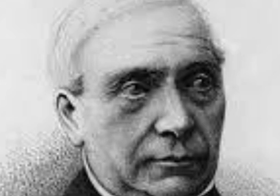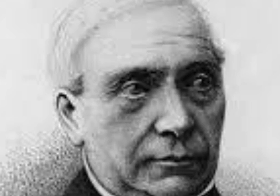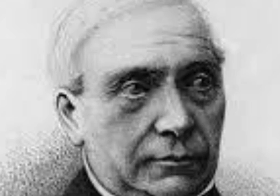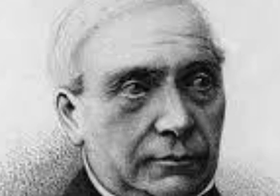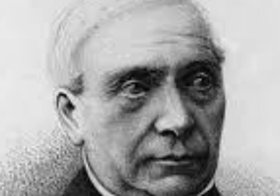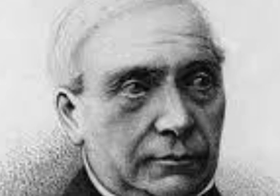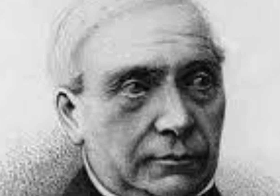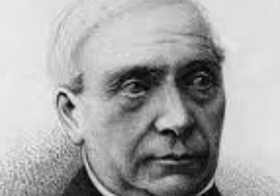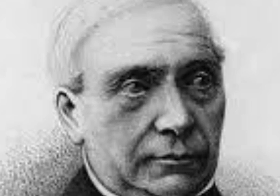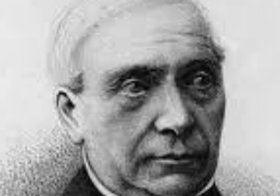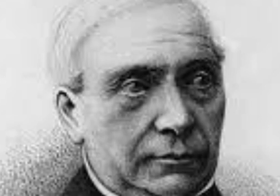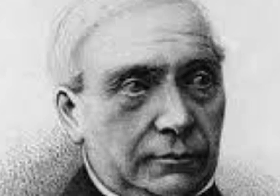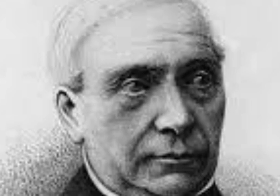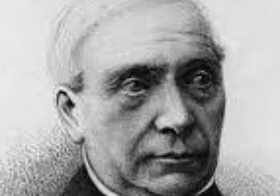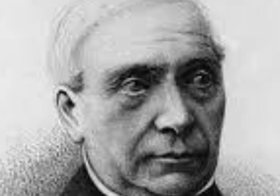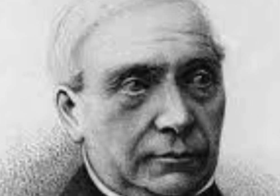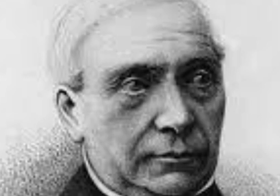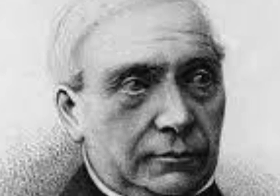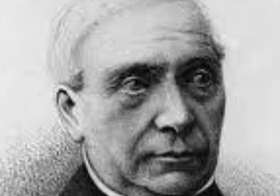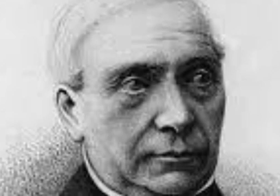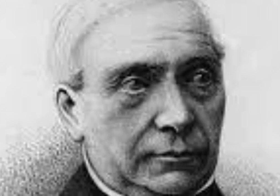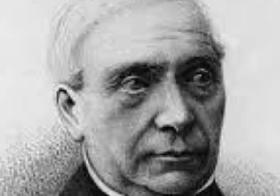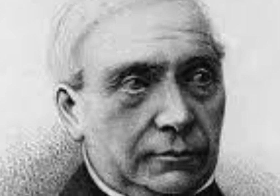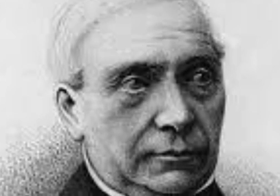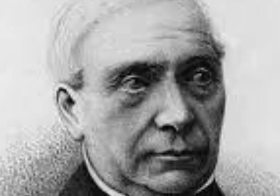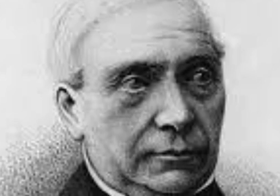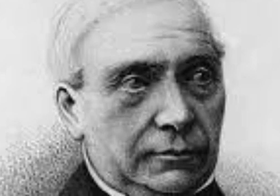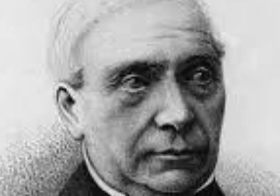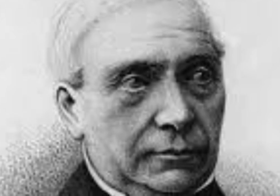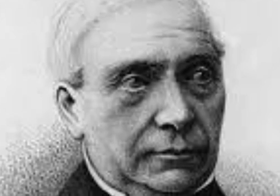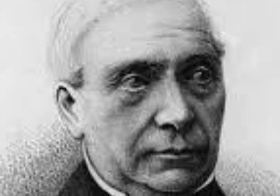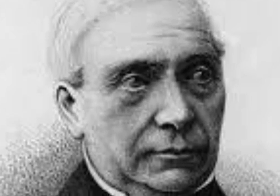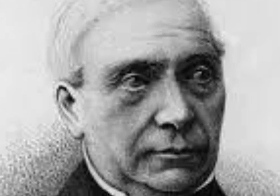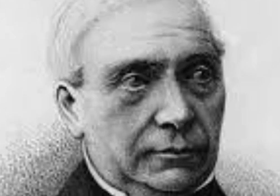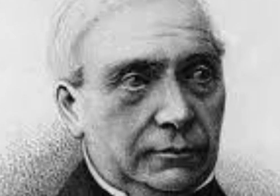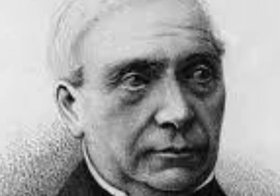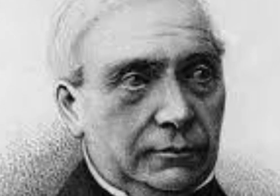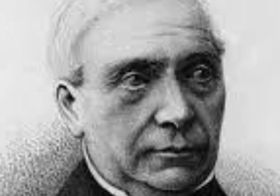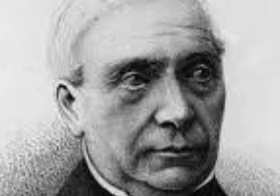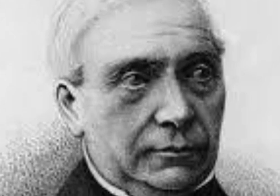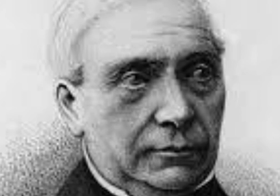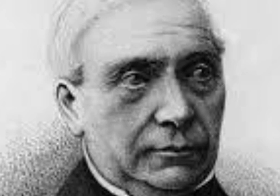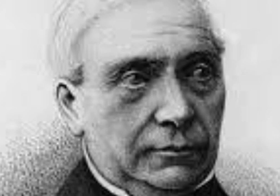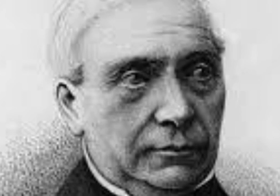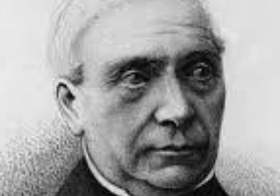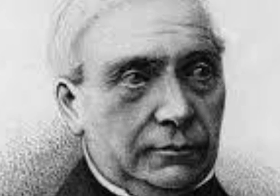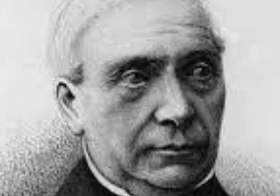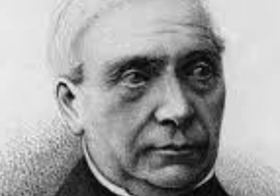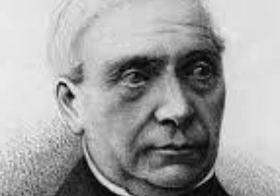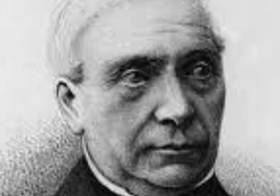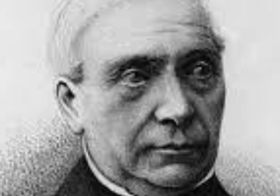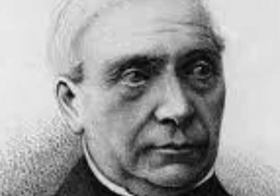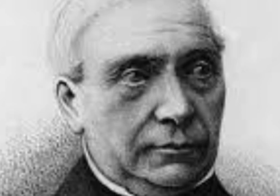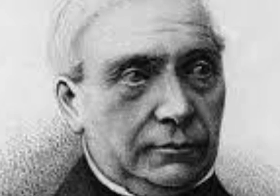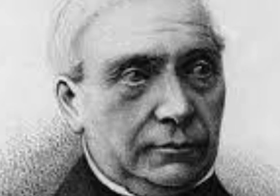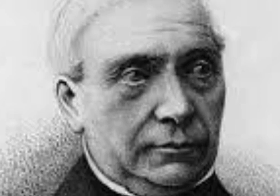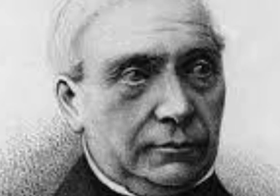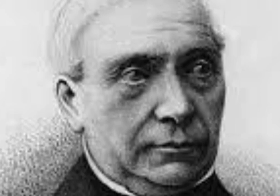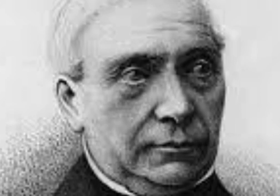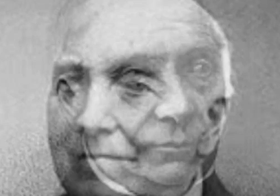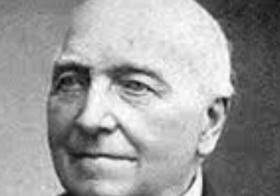Ferdinand Berthier Ferdinand Berthier was a deaf educator, intellectual, and political organizer in 19th century France. He